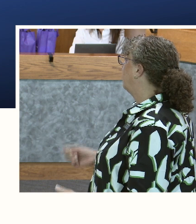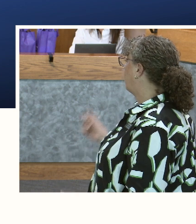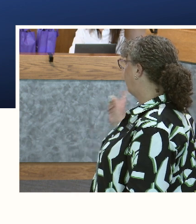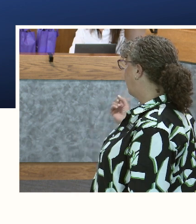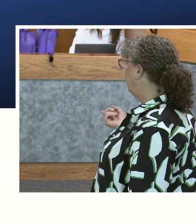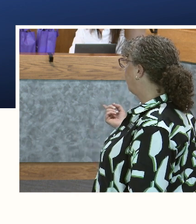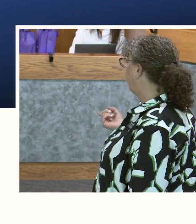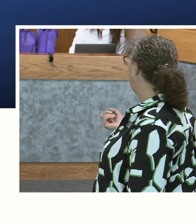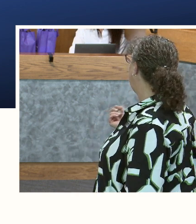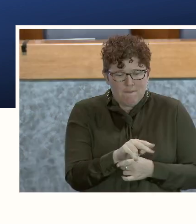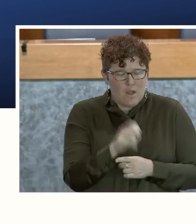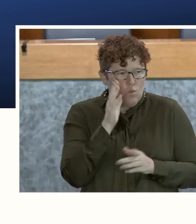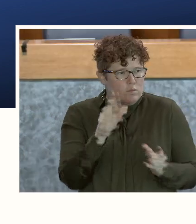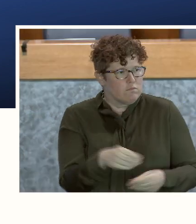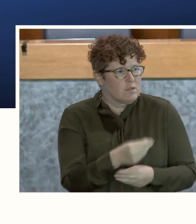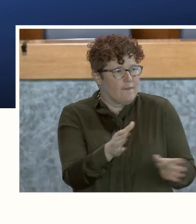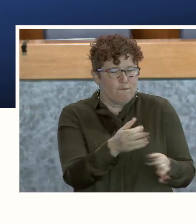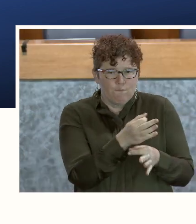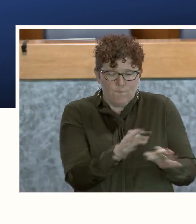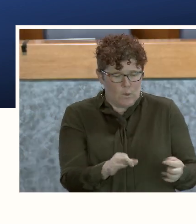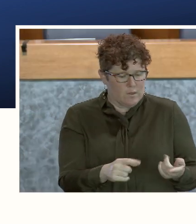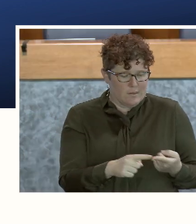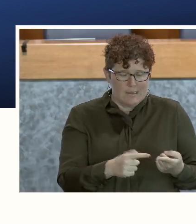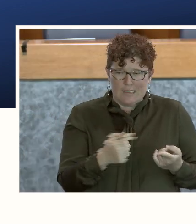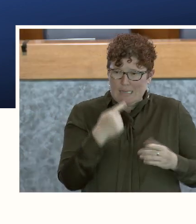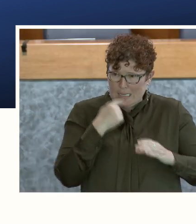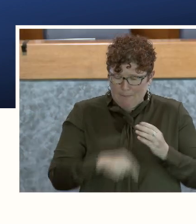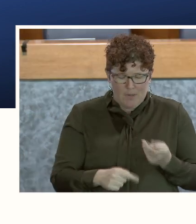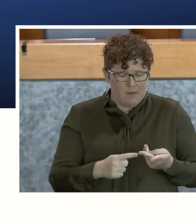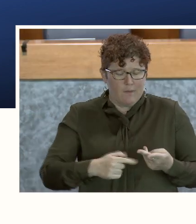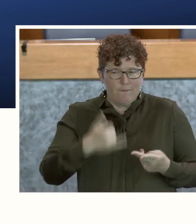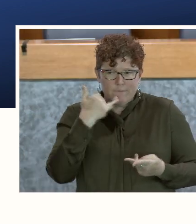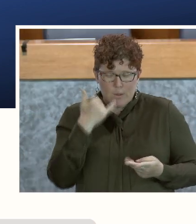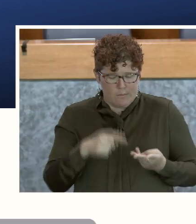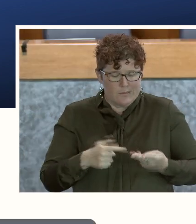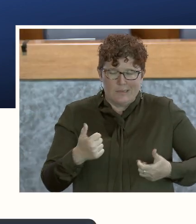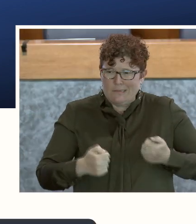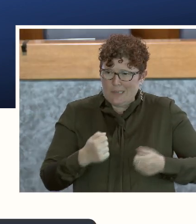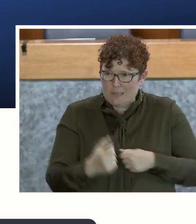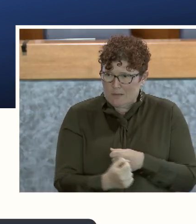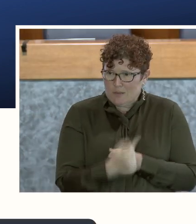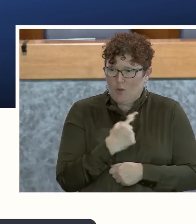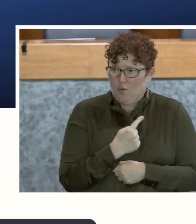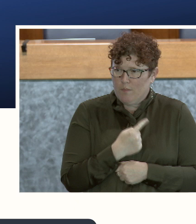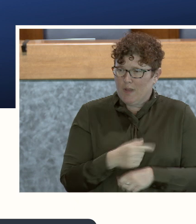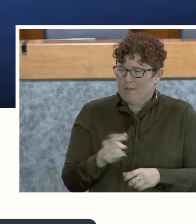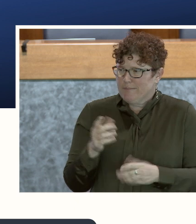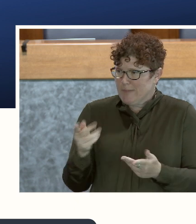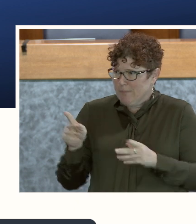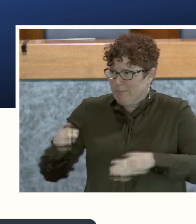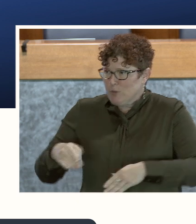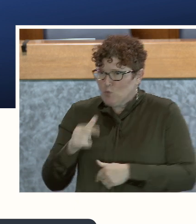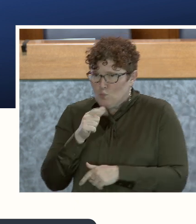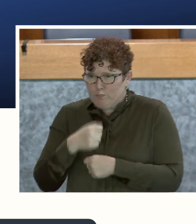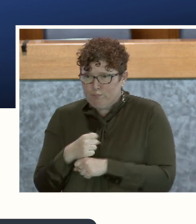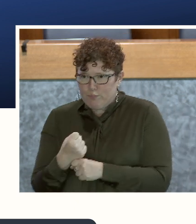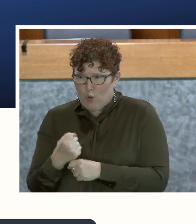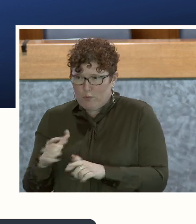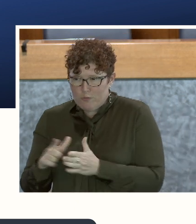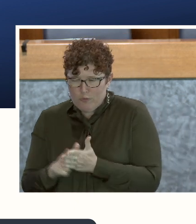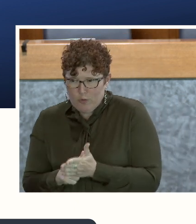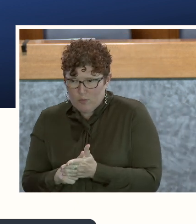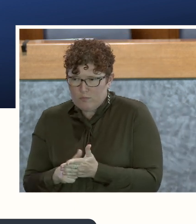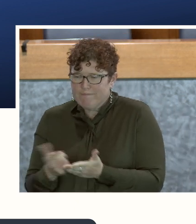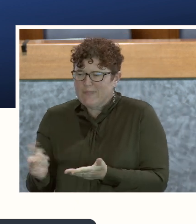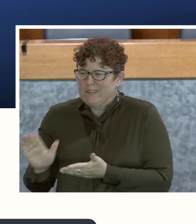Vine is going to provide free email, phone and text notifications about offender custody status and now protective order